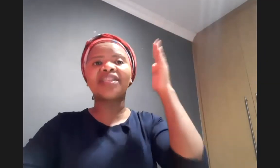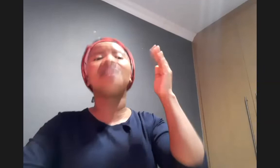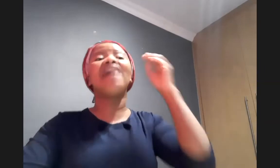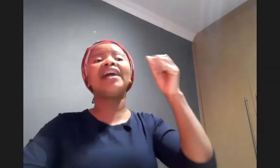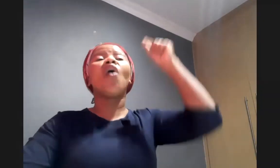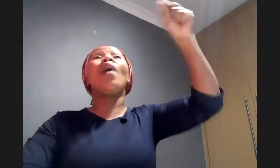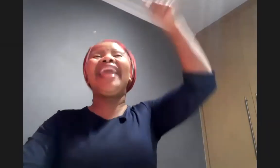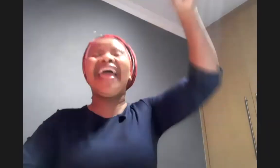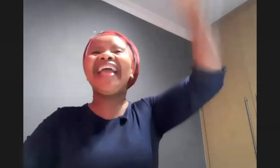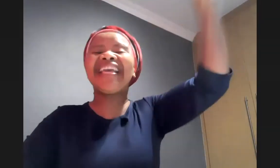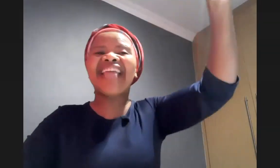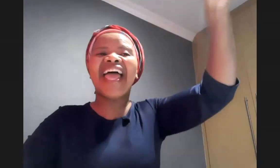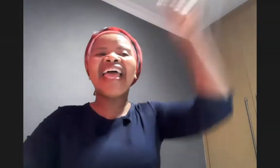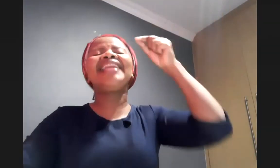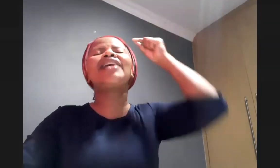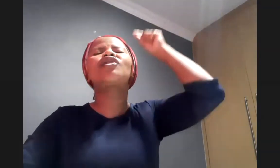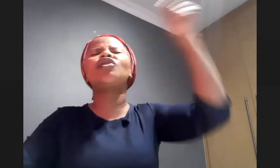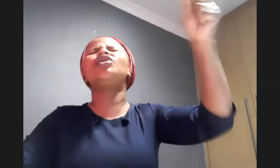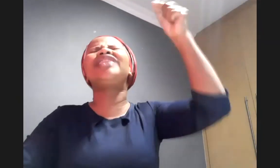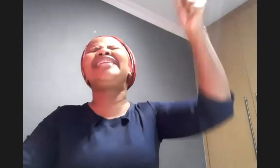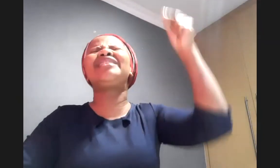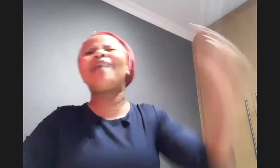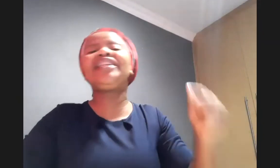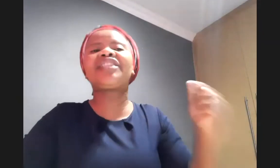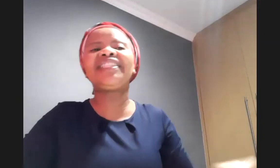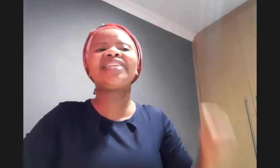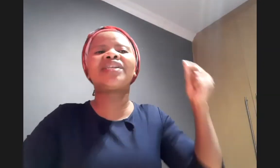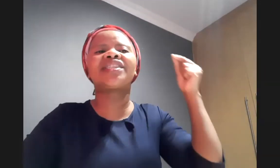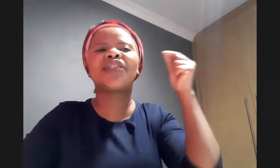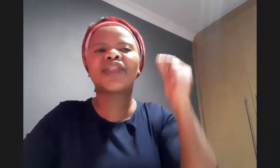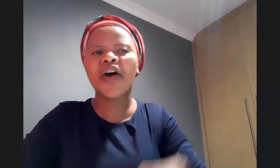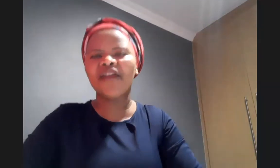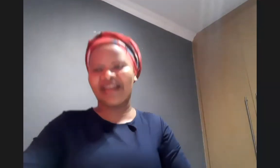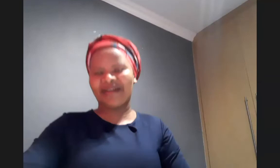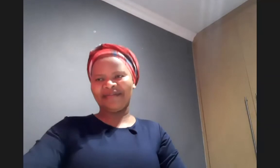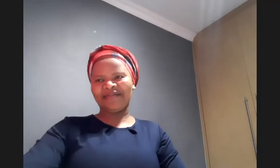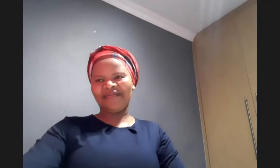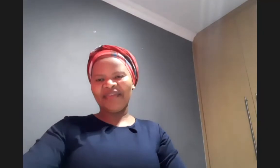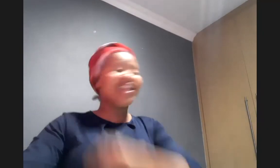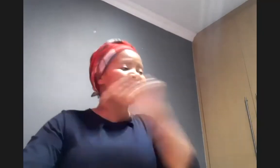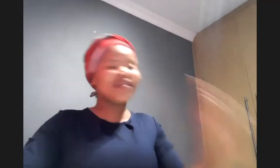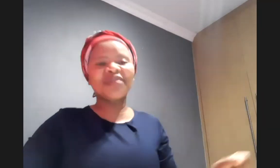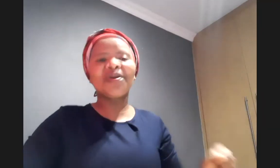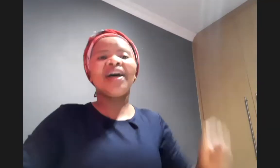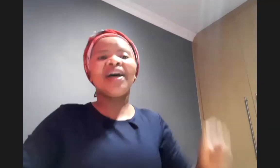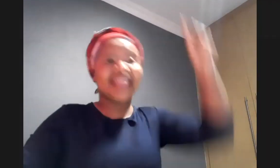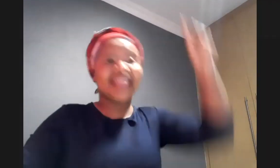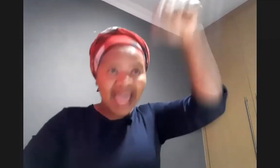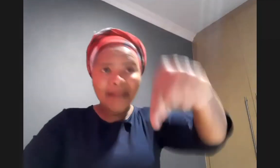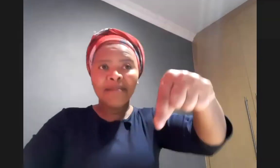in fact while hanging there in excruciating pain jesus was still serving he looks to them